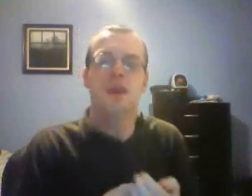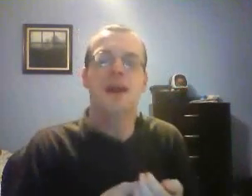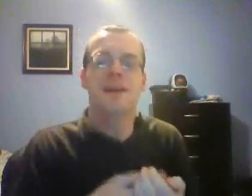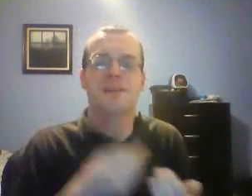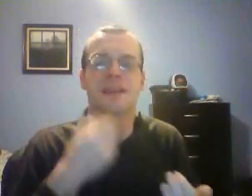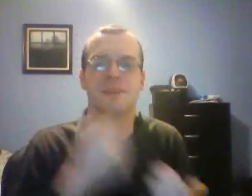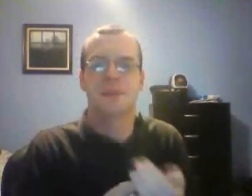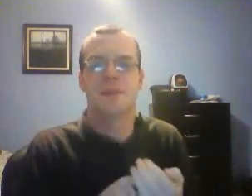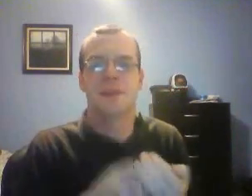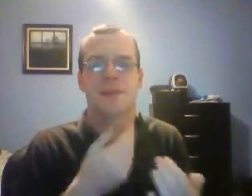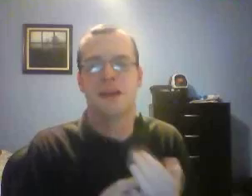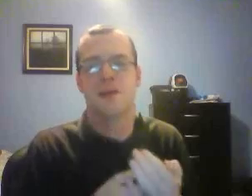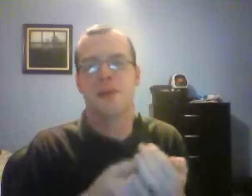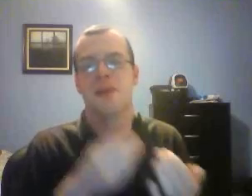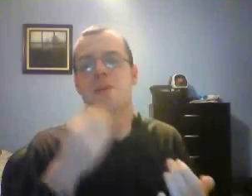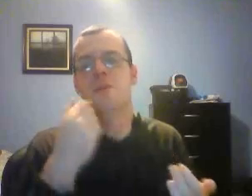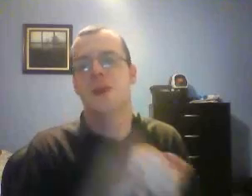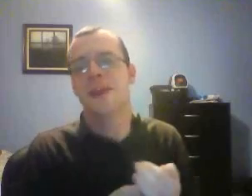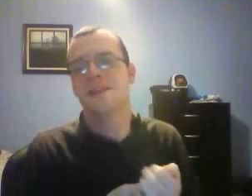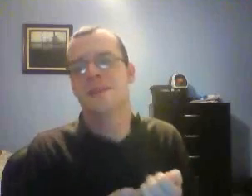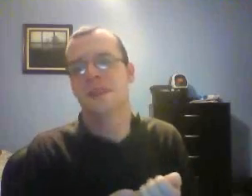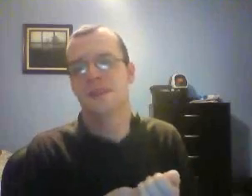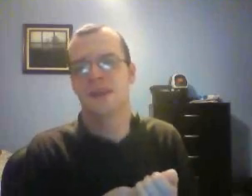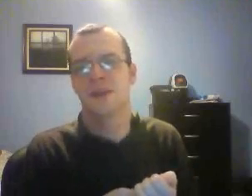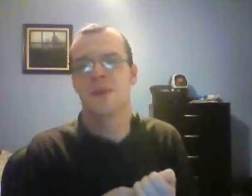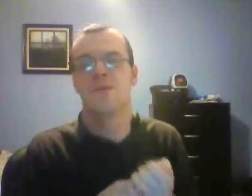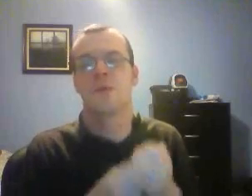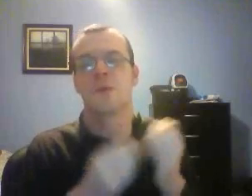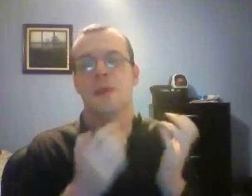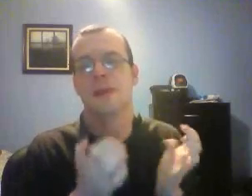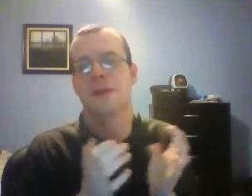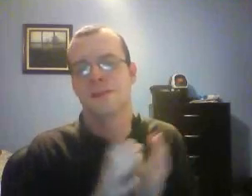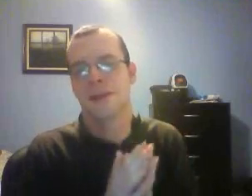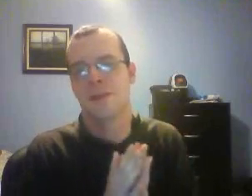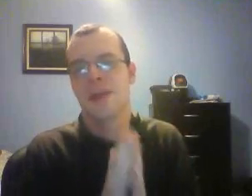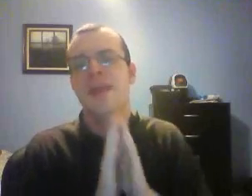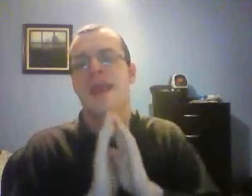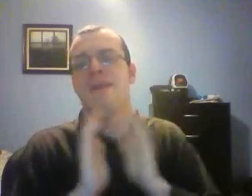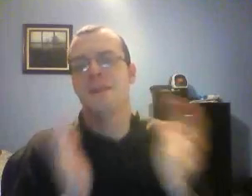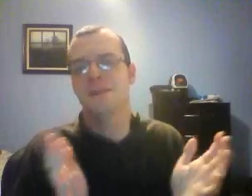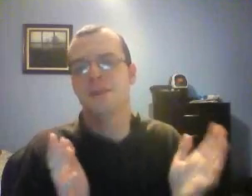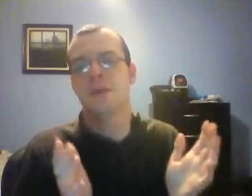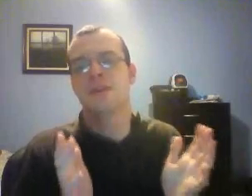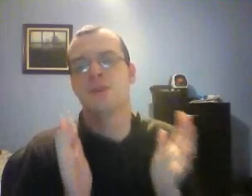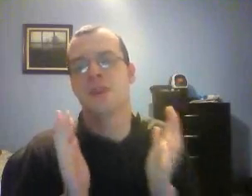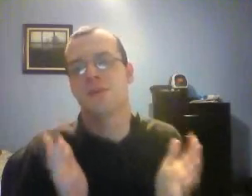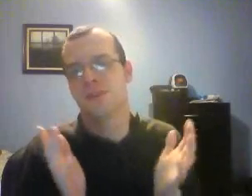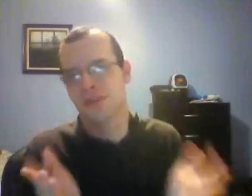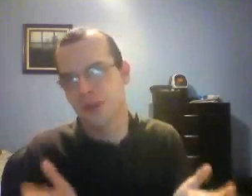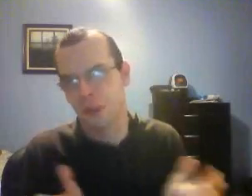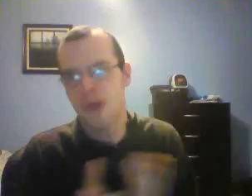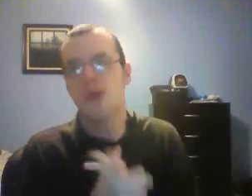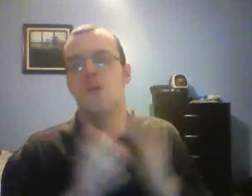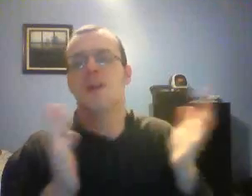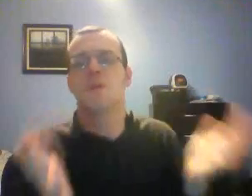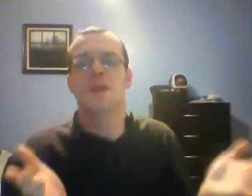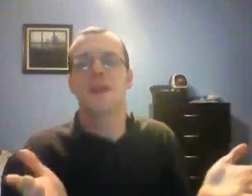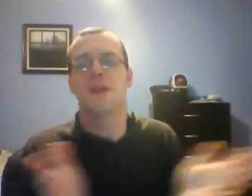guys have something to talk about. You've been wanting something to talk about for a really long time. And this series will give it to you. William Regal